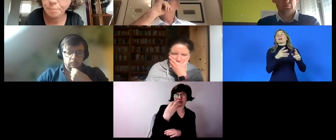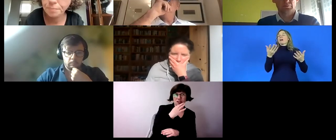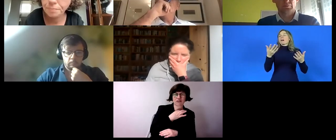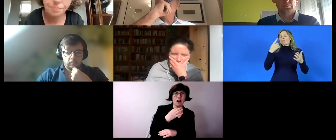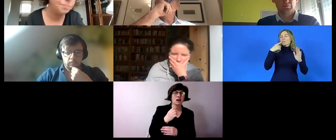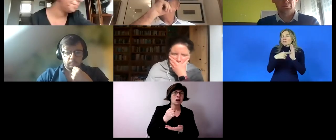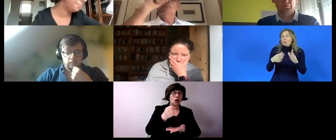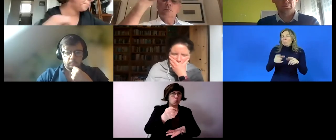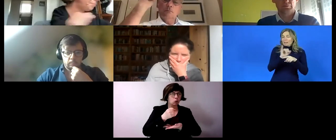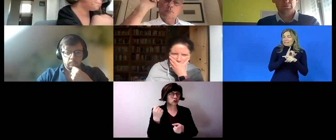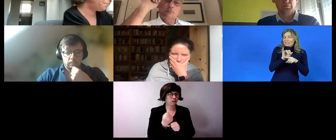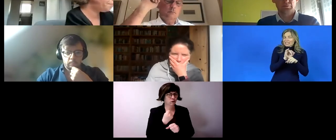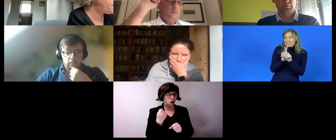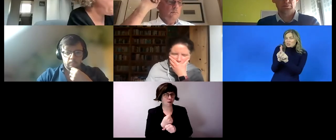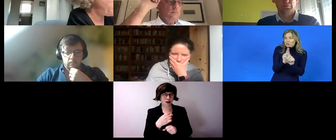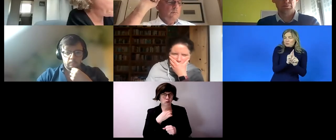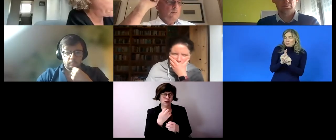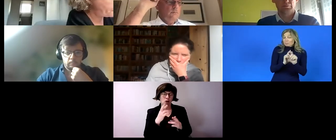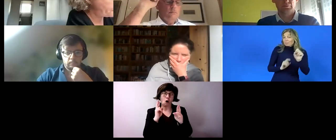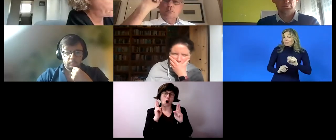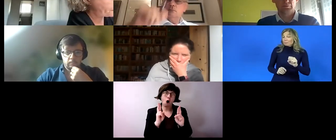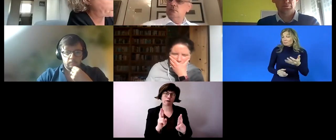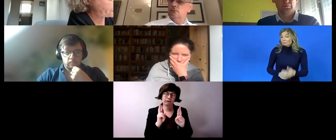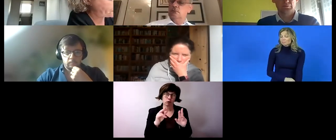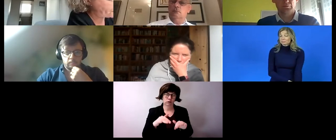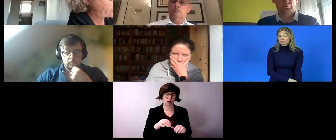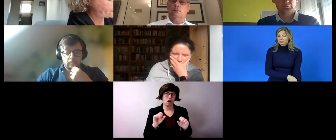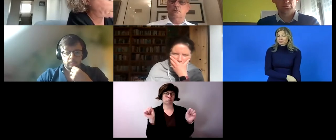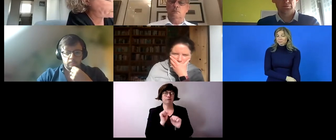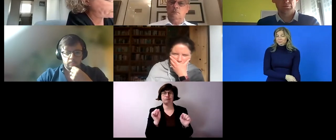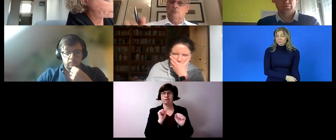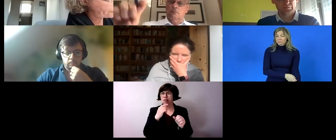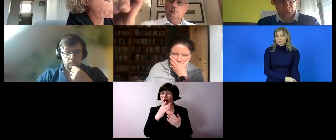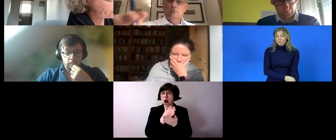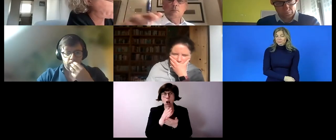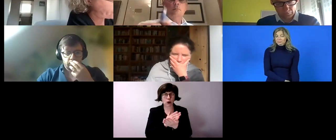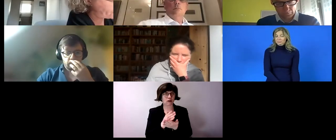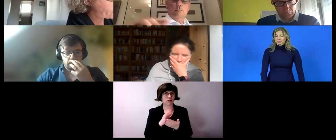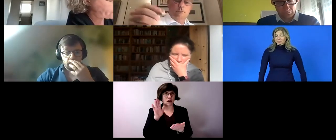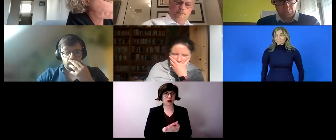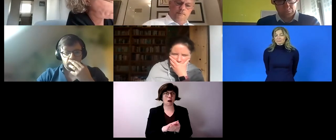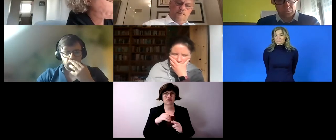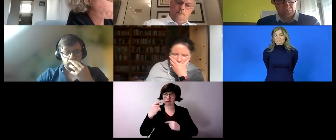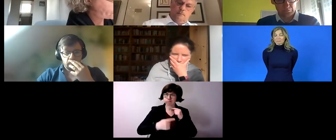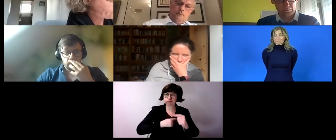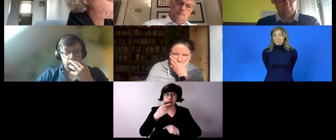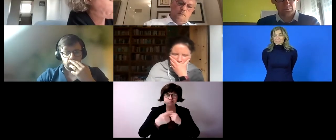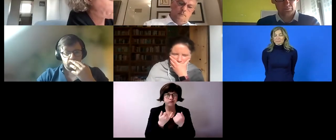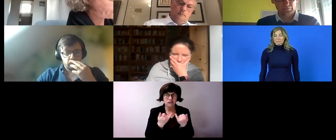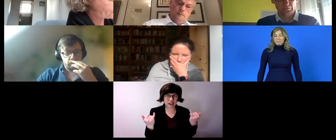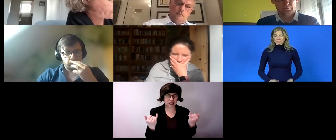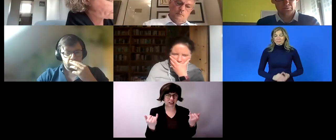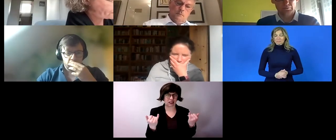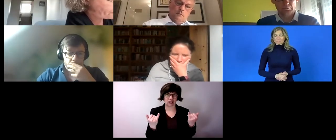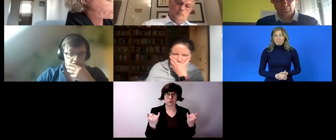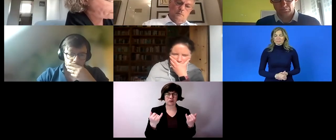one question um is still is unanswered i think we